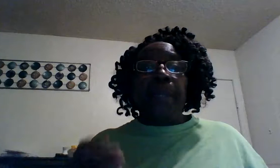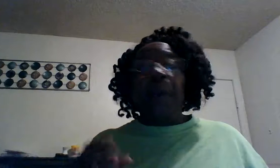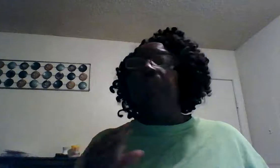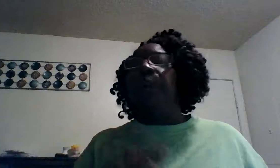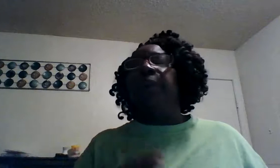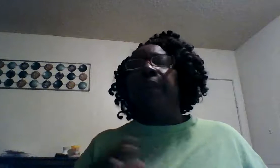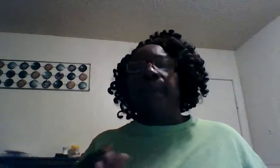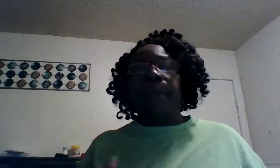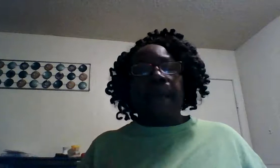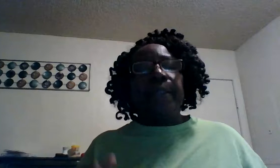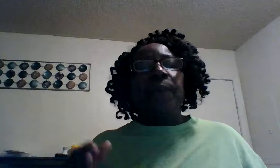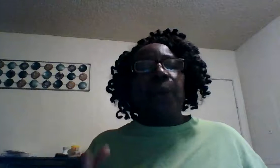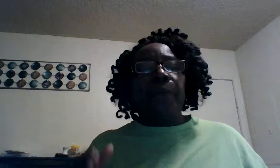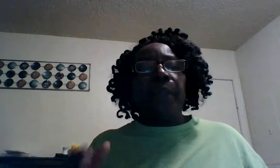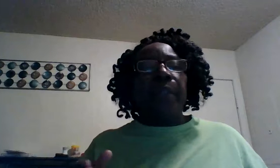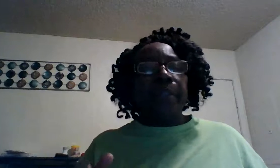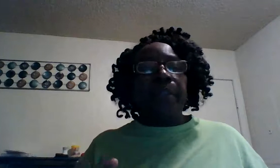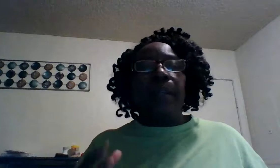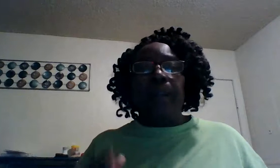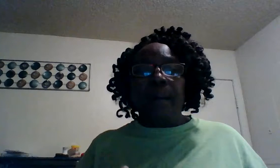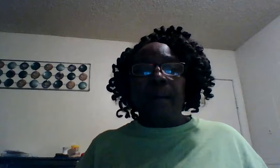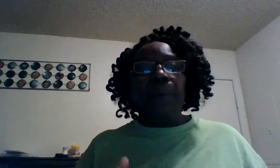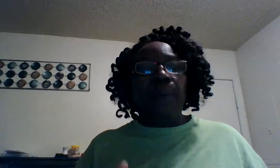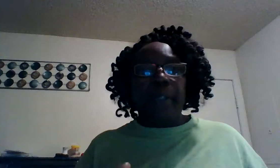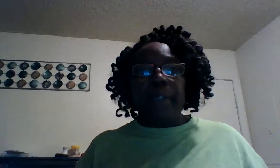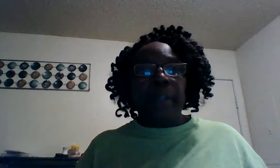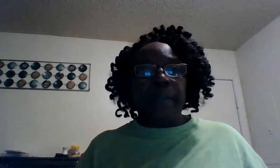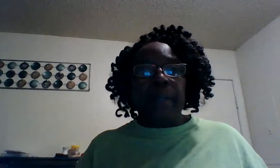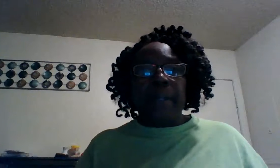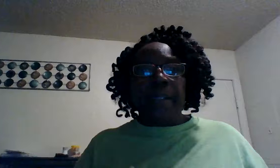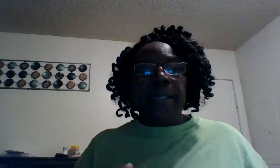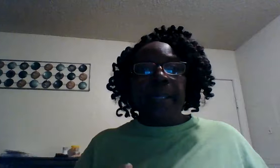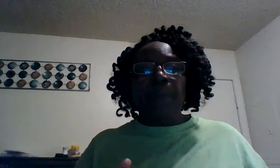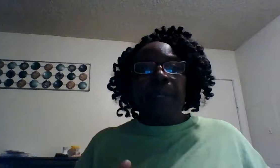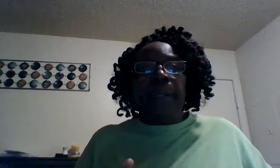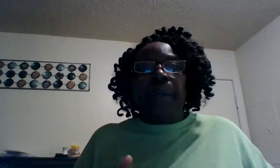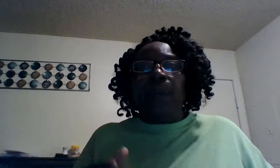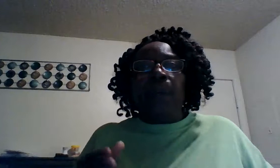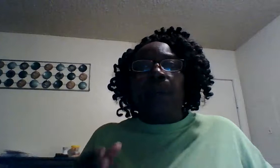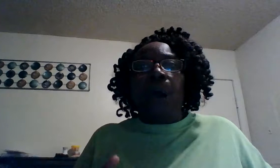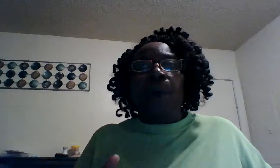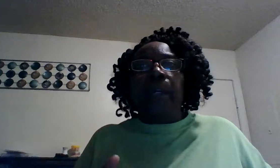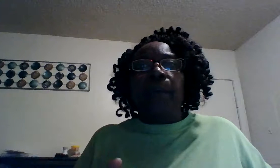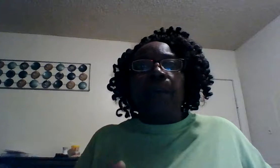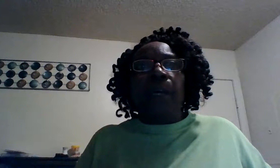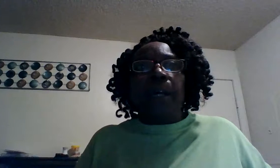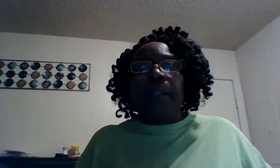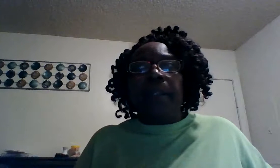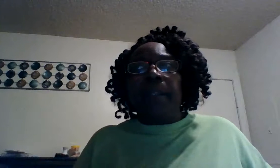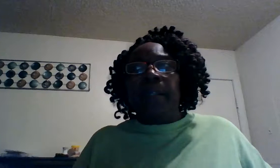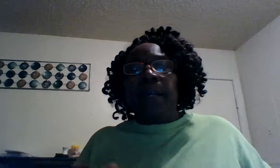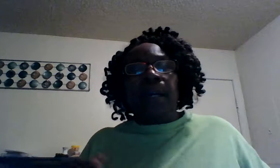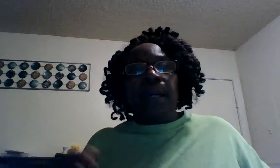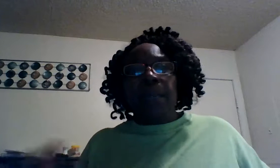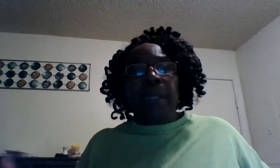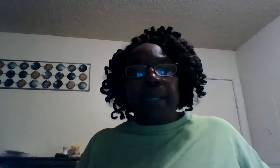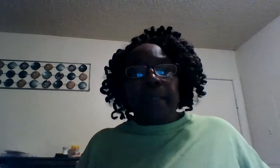don't know that christ wants us to love one another then we we walk in what unbelief